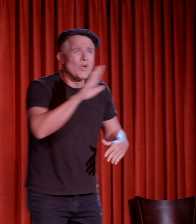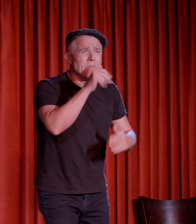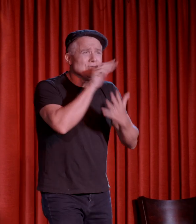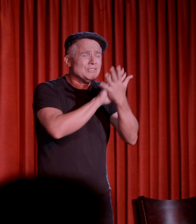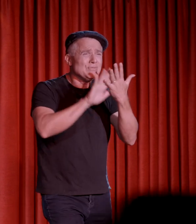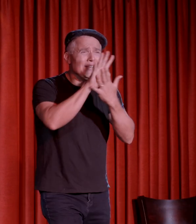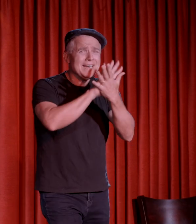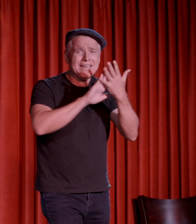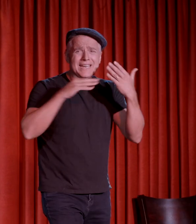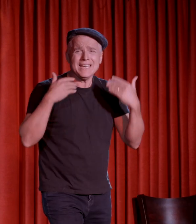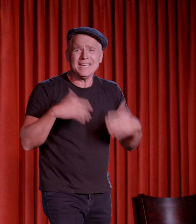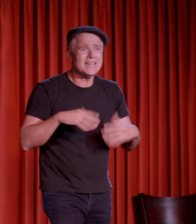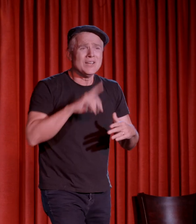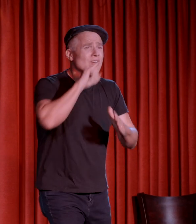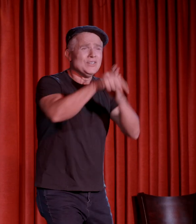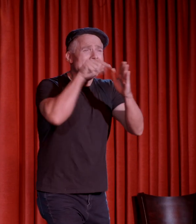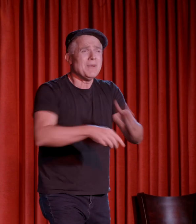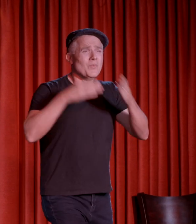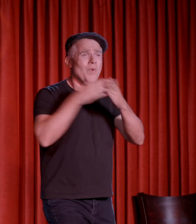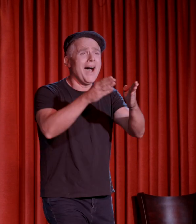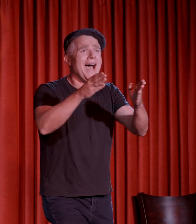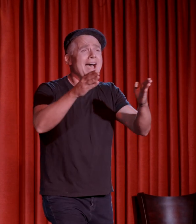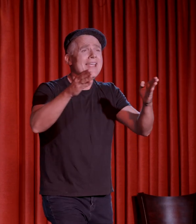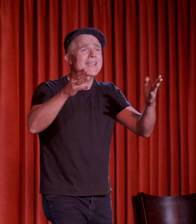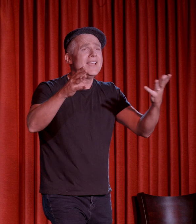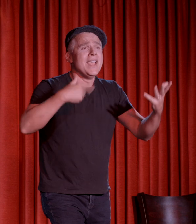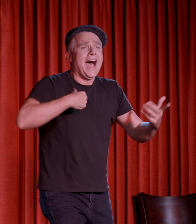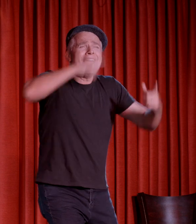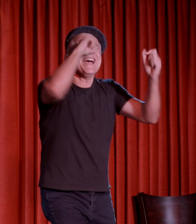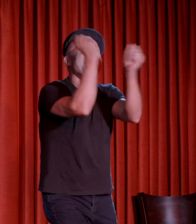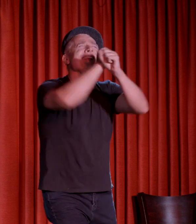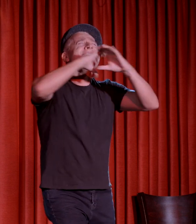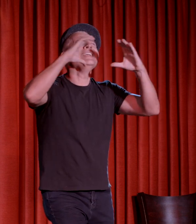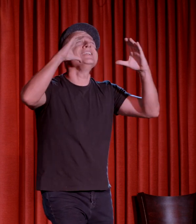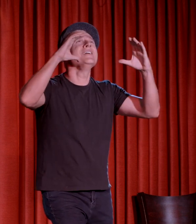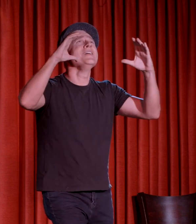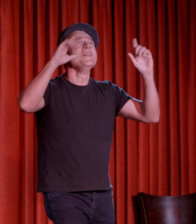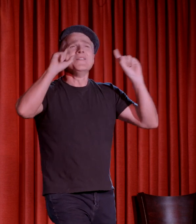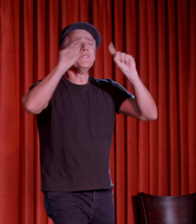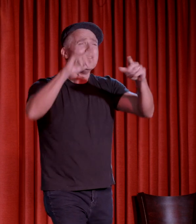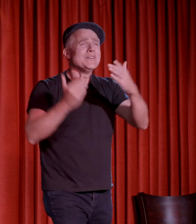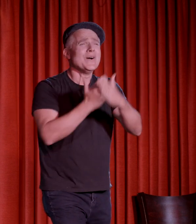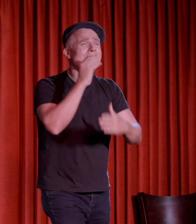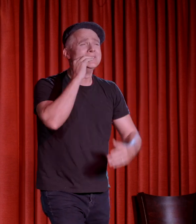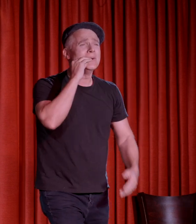mysteries are deep and wide, and I've got a need for going someplace,